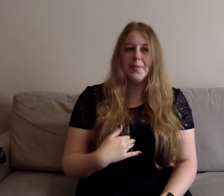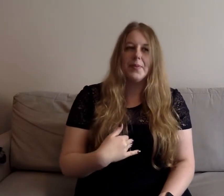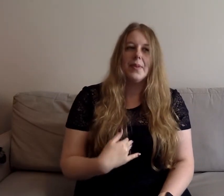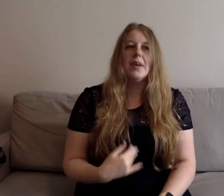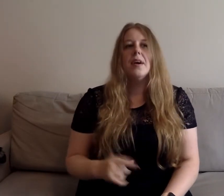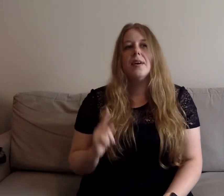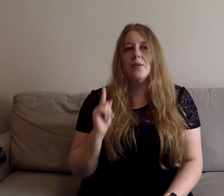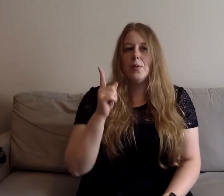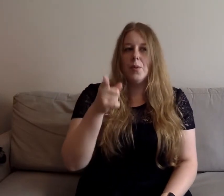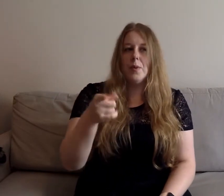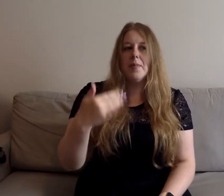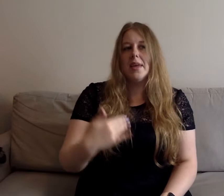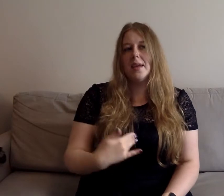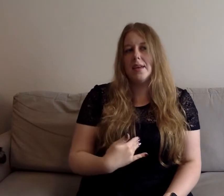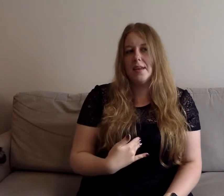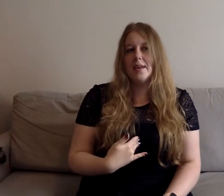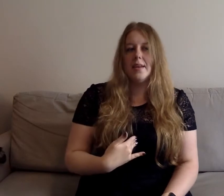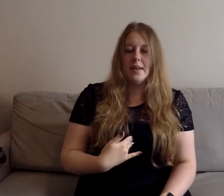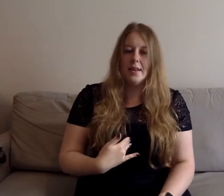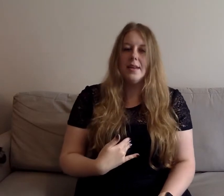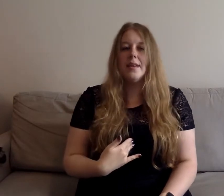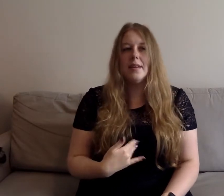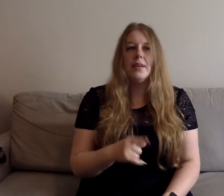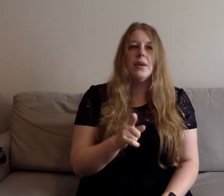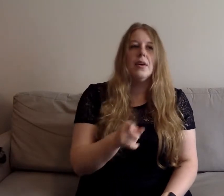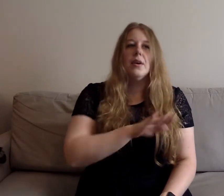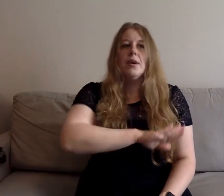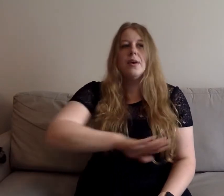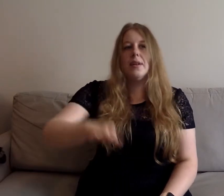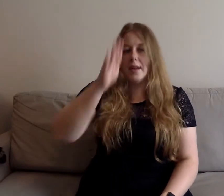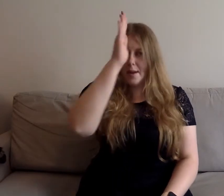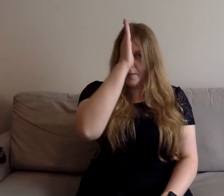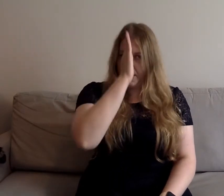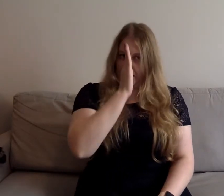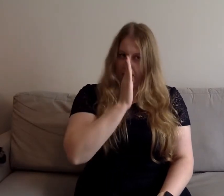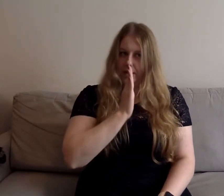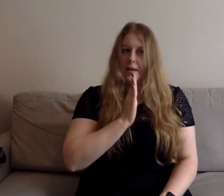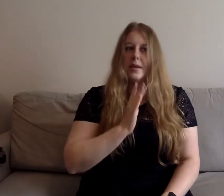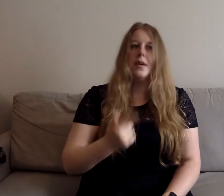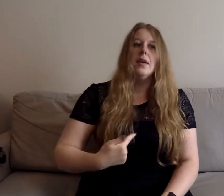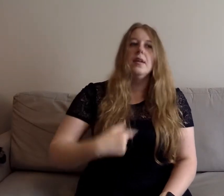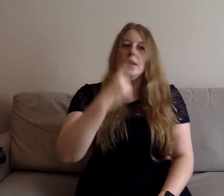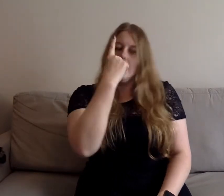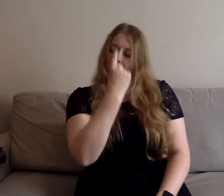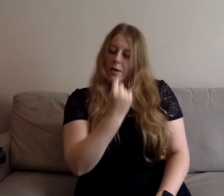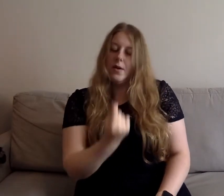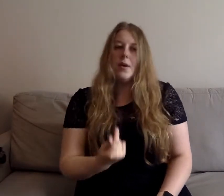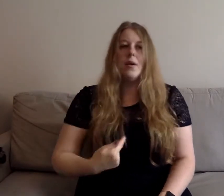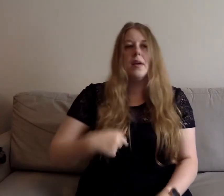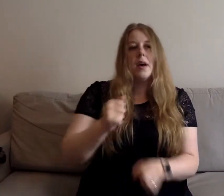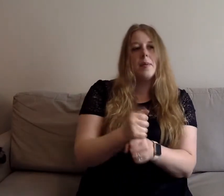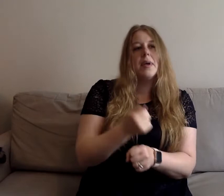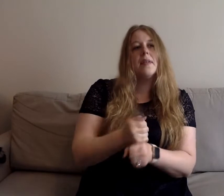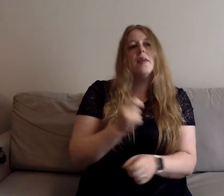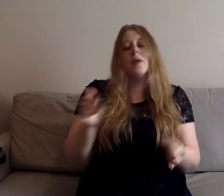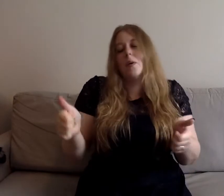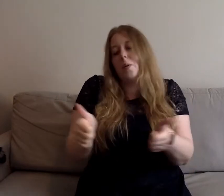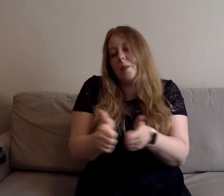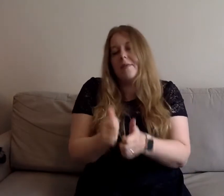It's you and me You won't feel happy If only God I make a deal with